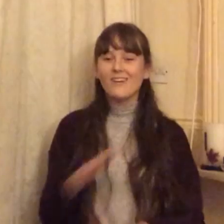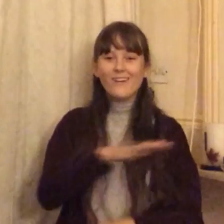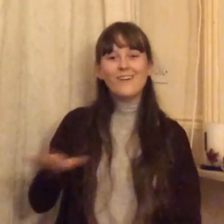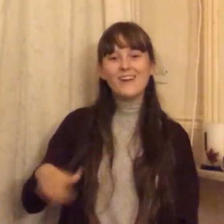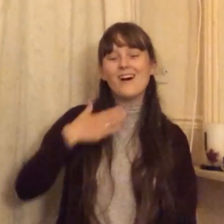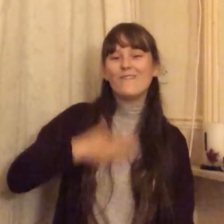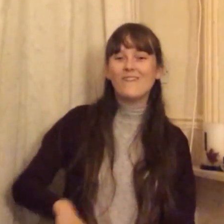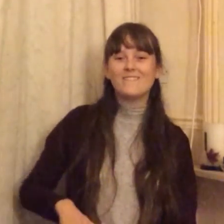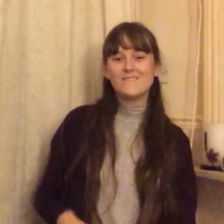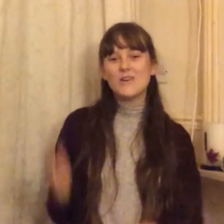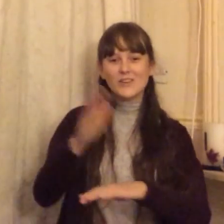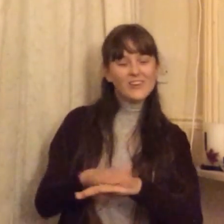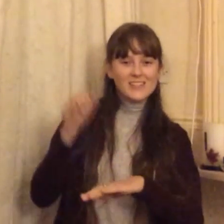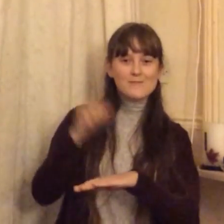All I want for Christmas